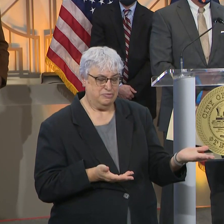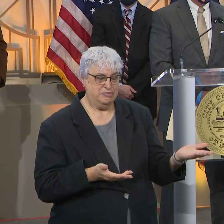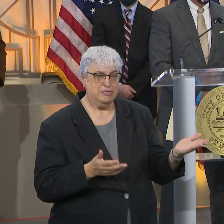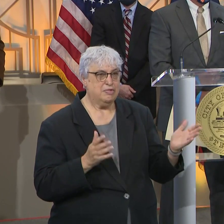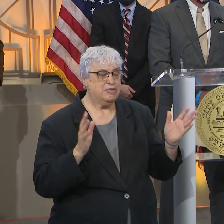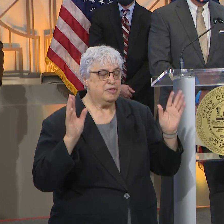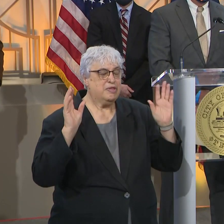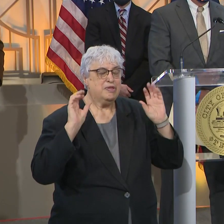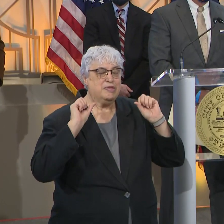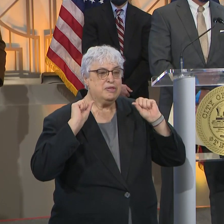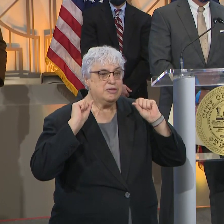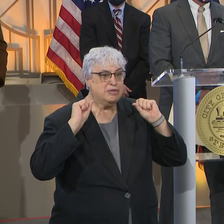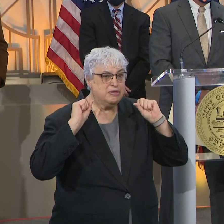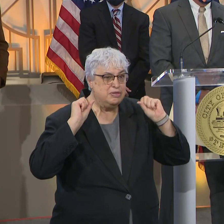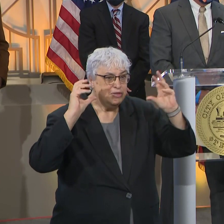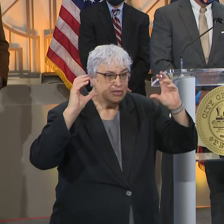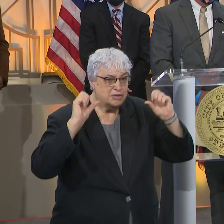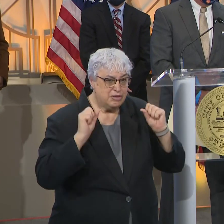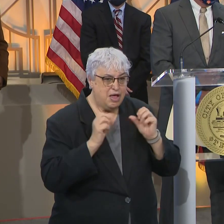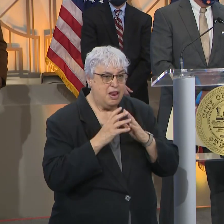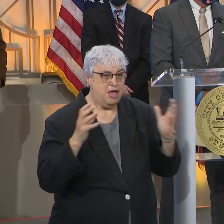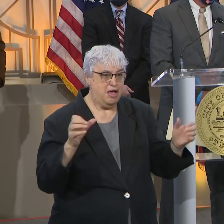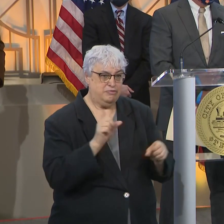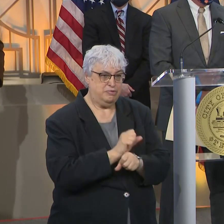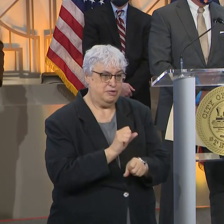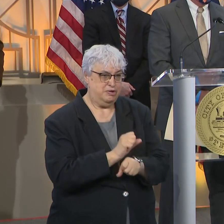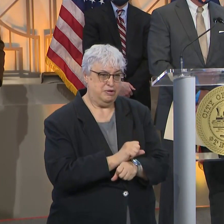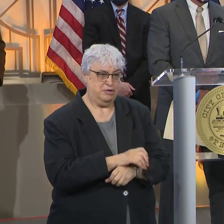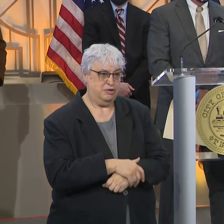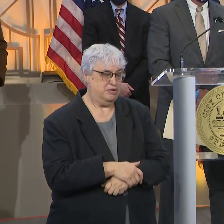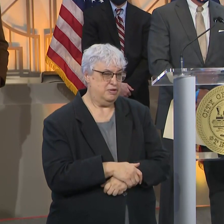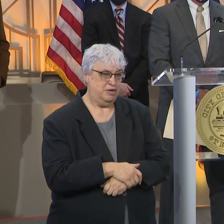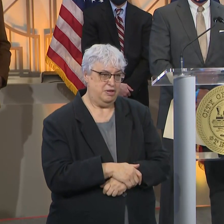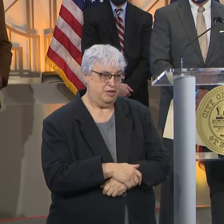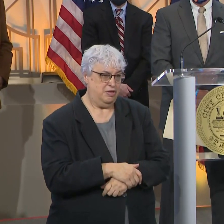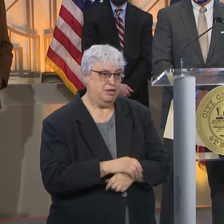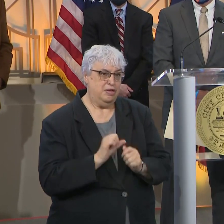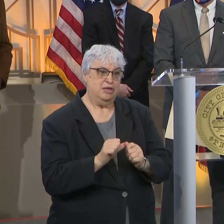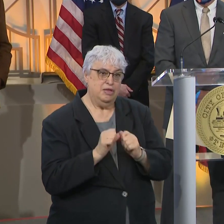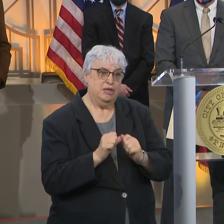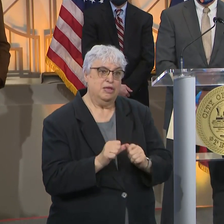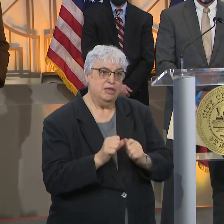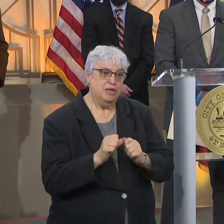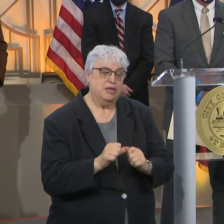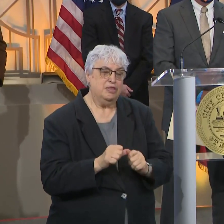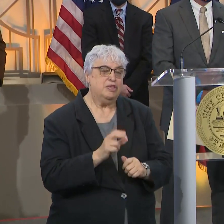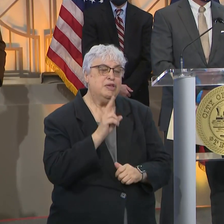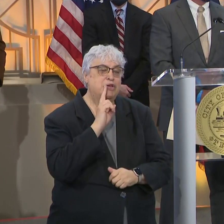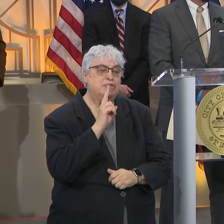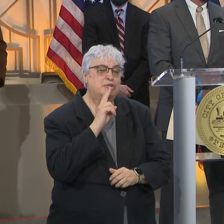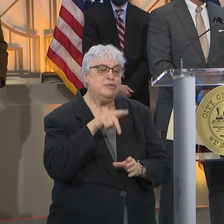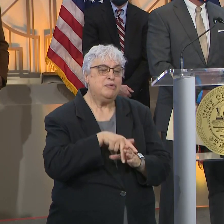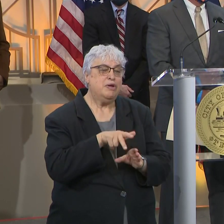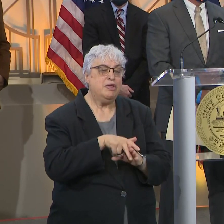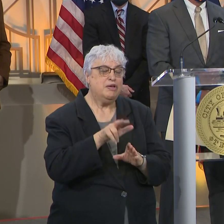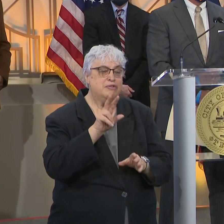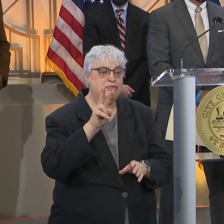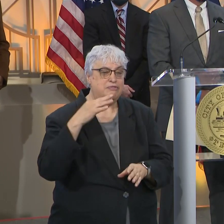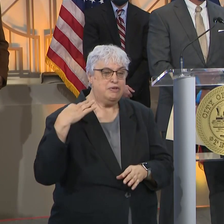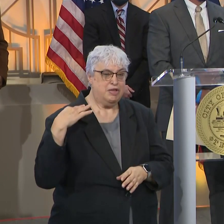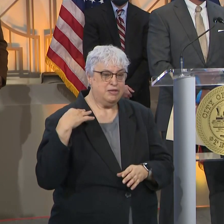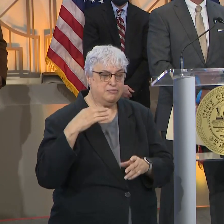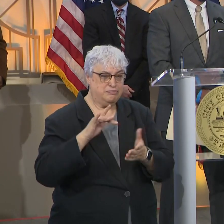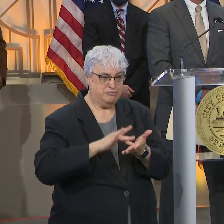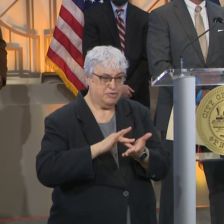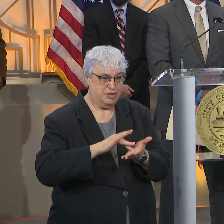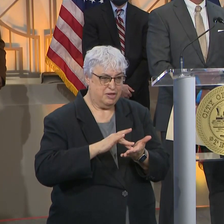tremendous amount of work. And also, just want to, you know, one quick thing is that with the Houston rodeo volunteers, many of those folks who medically